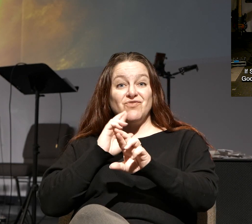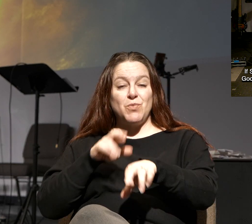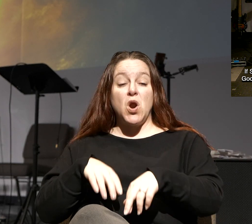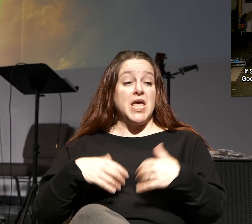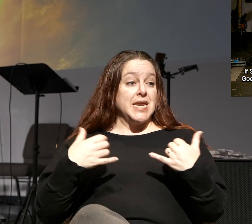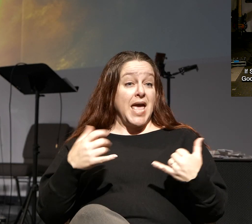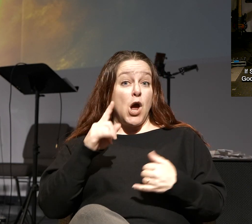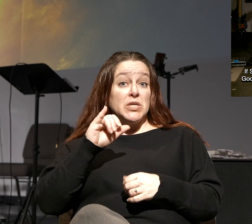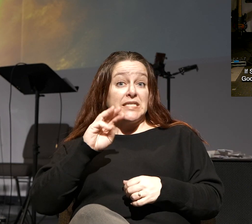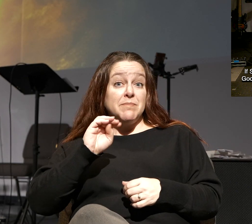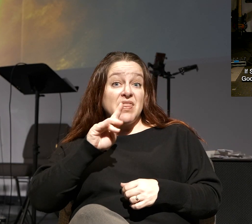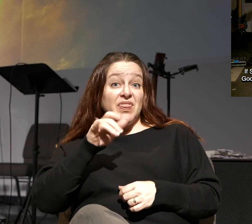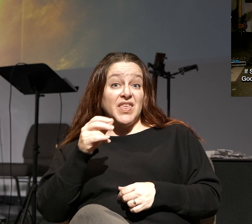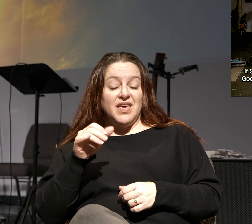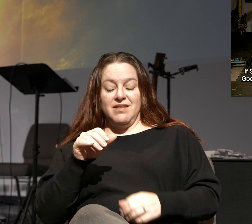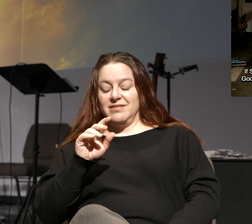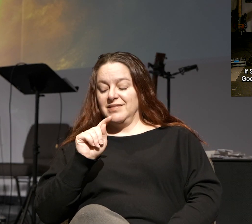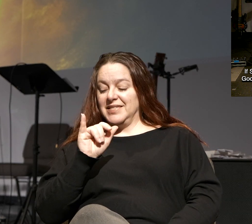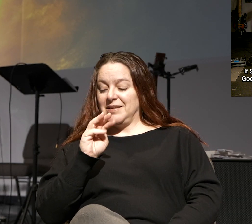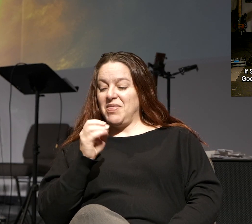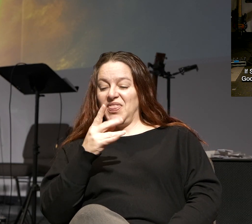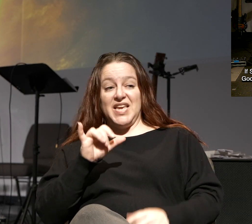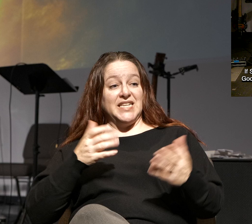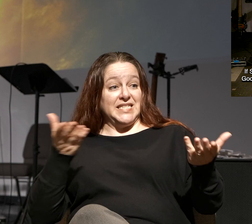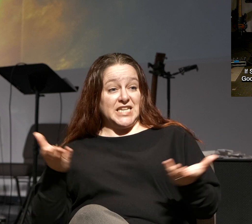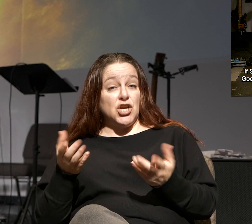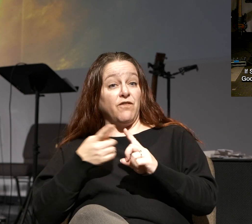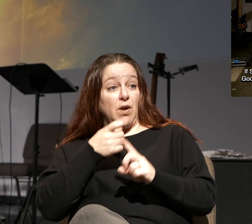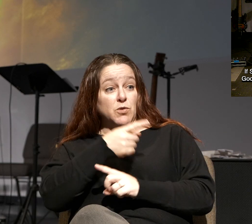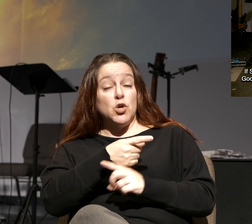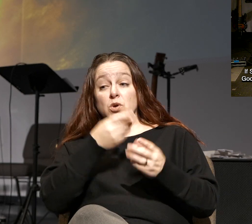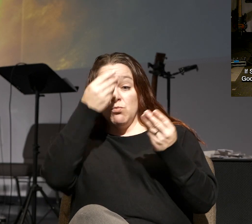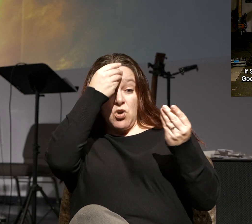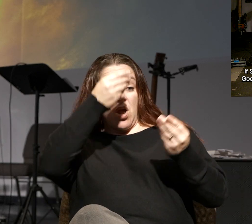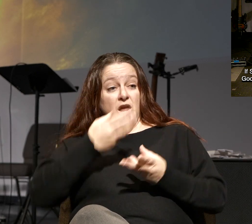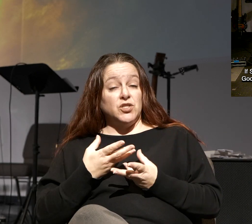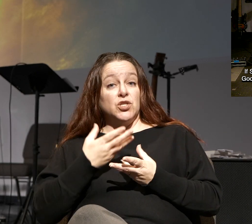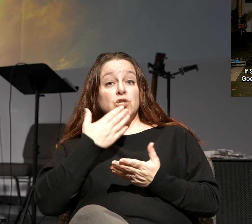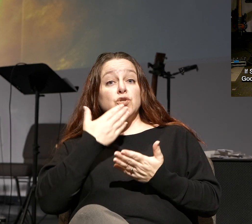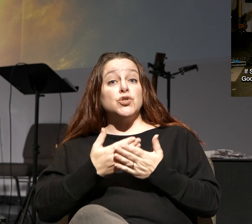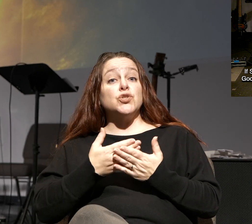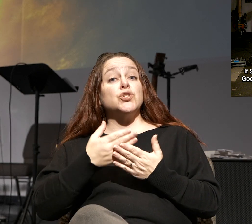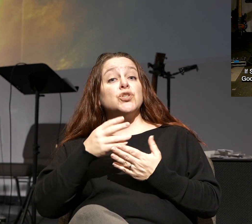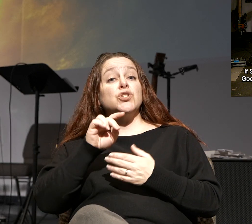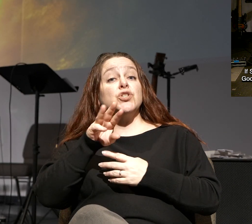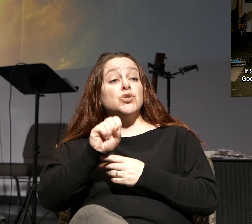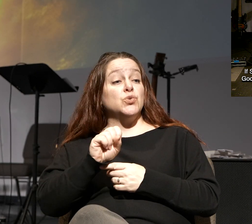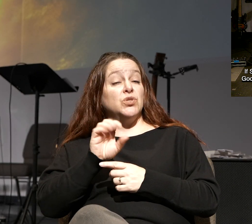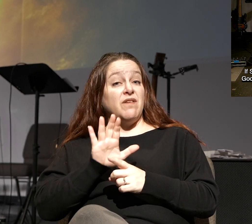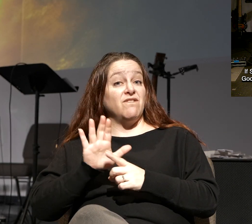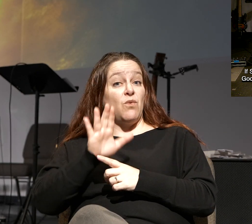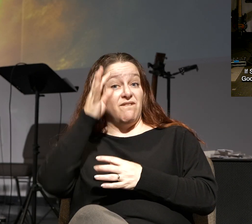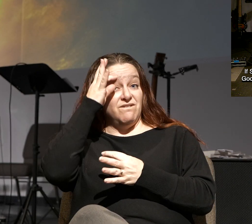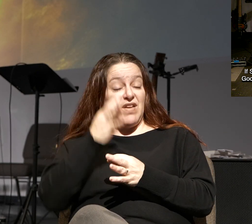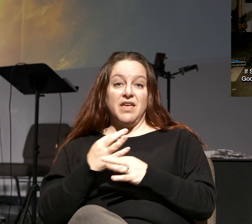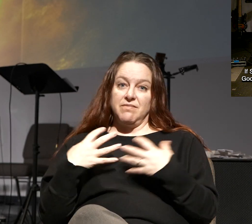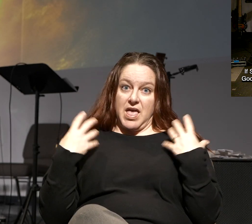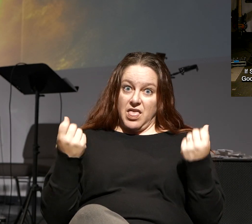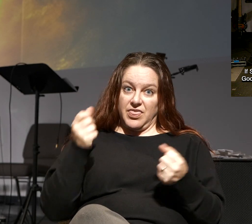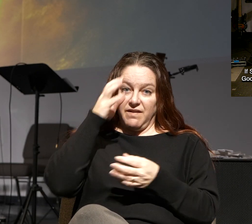now that Timothy has come to us from you and has brought us good news of your faith, so he's talking about they have a healthy faith,